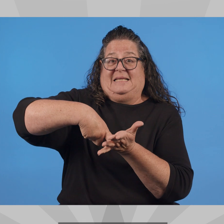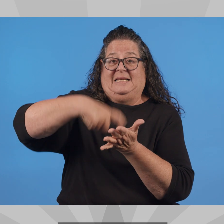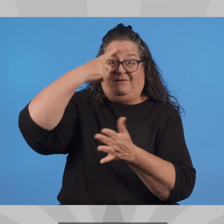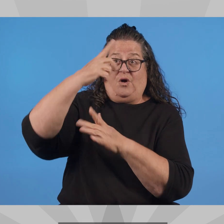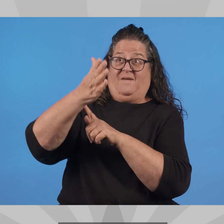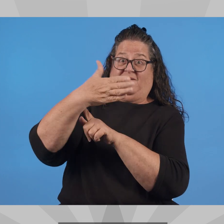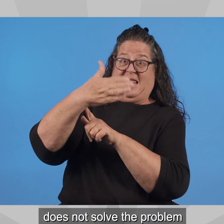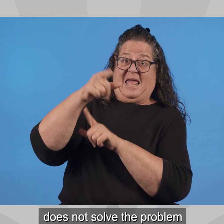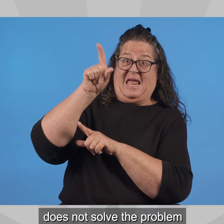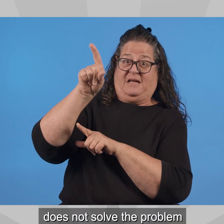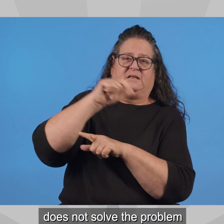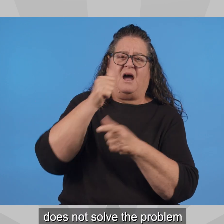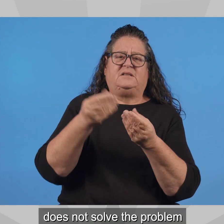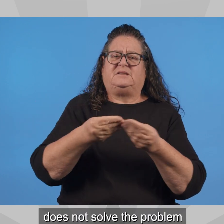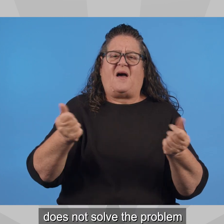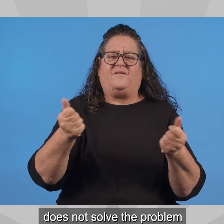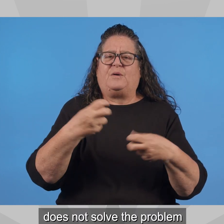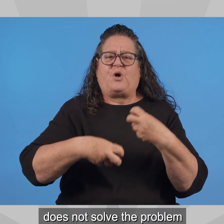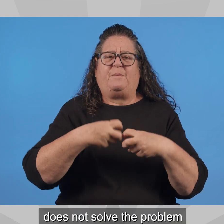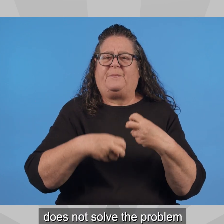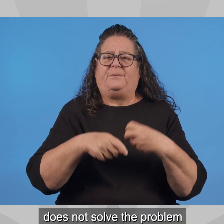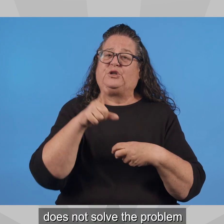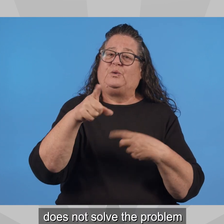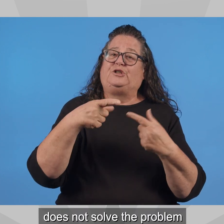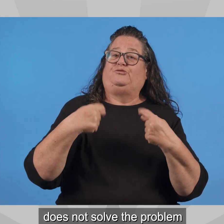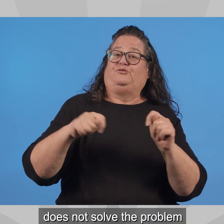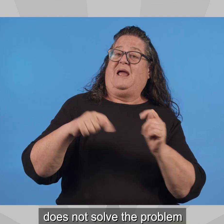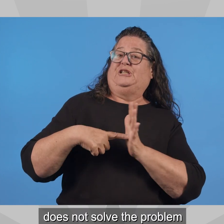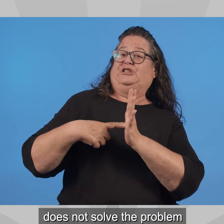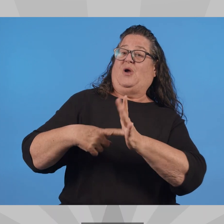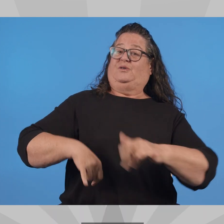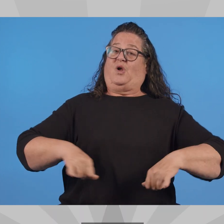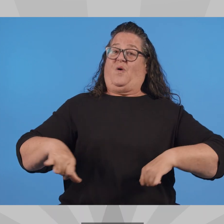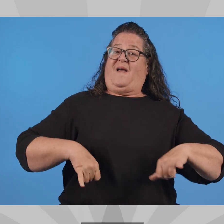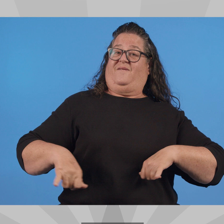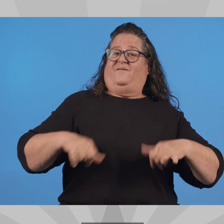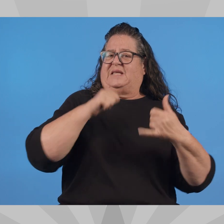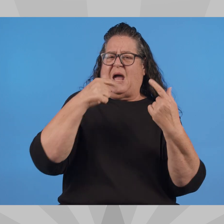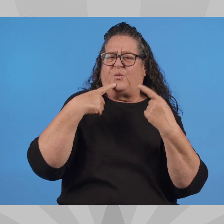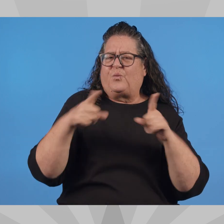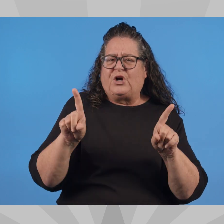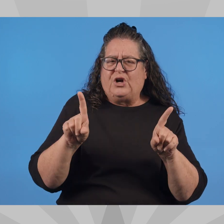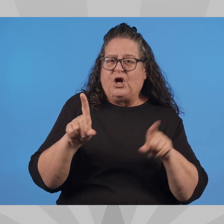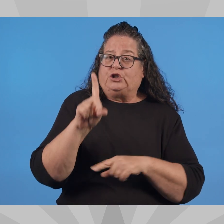Kneeling for the flag does not solve the problem you are trying to showcase. Actions do.